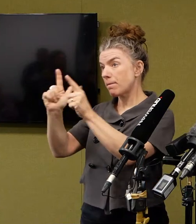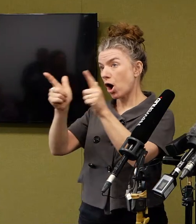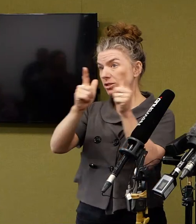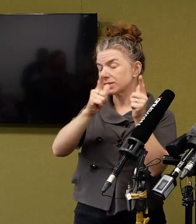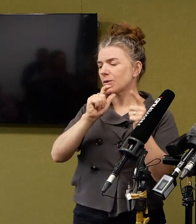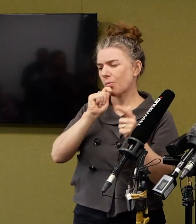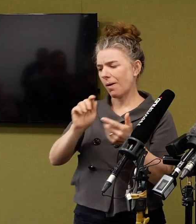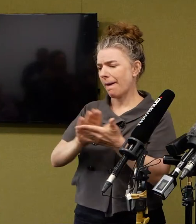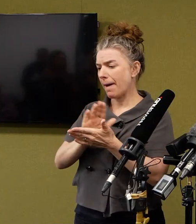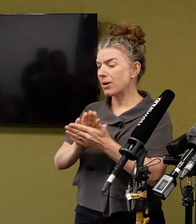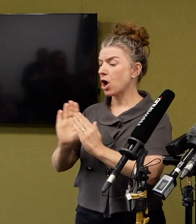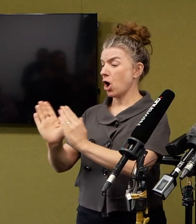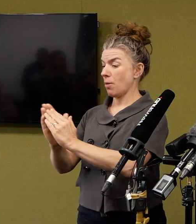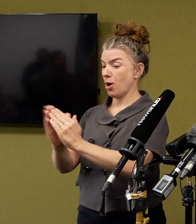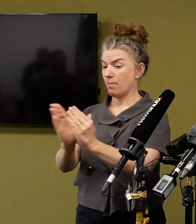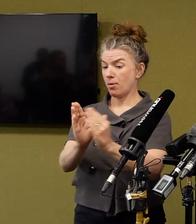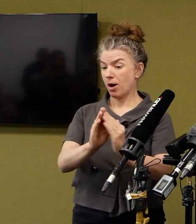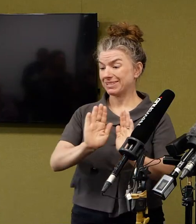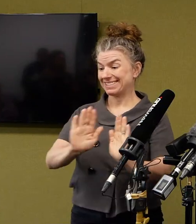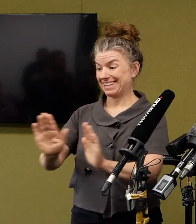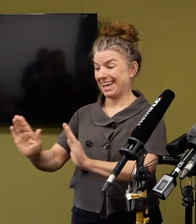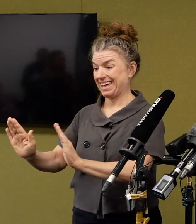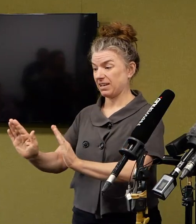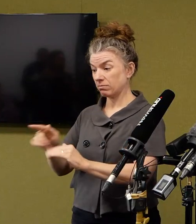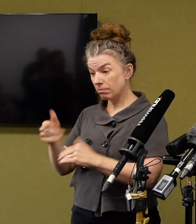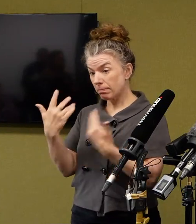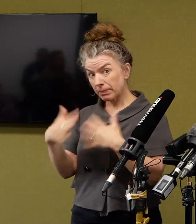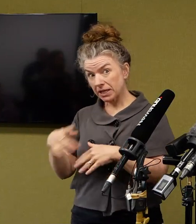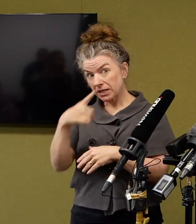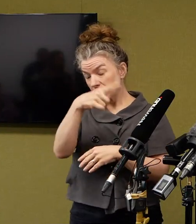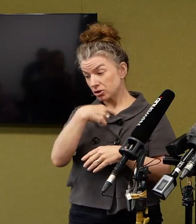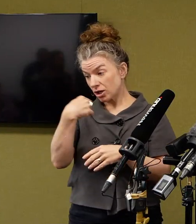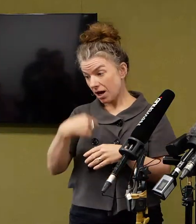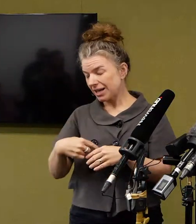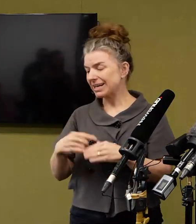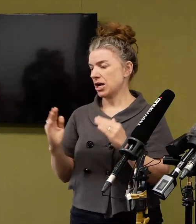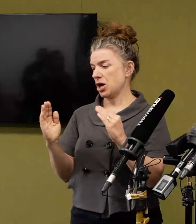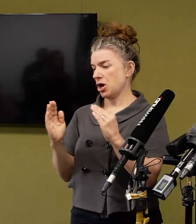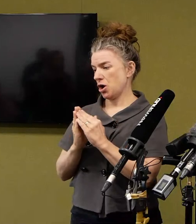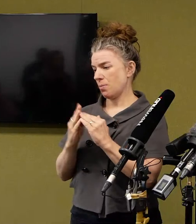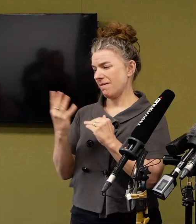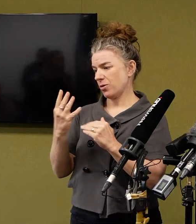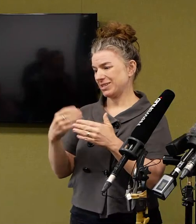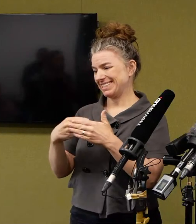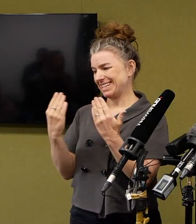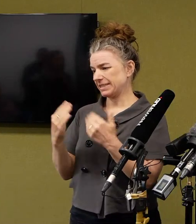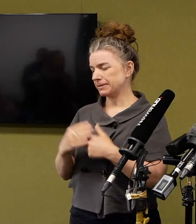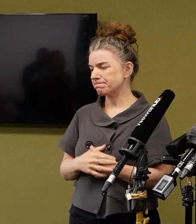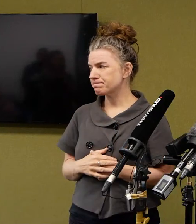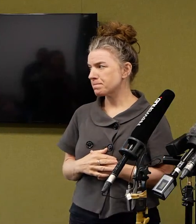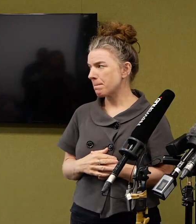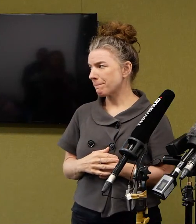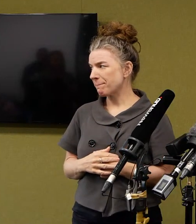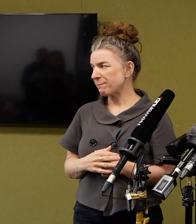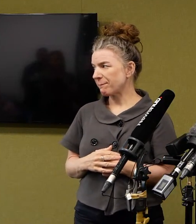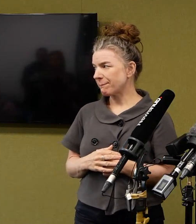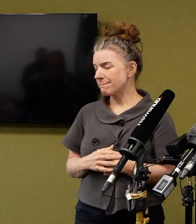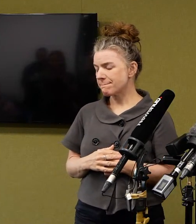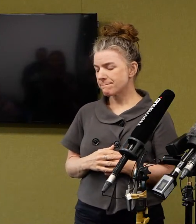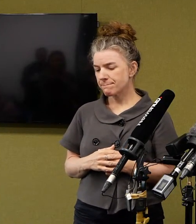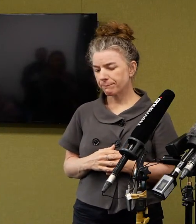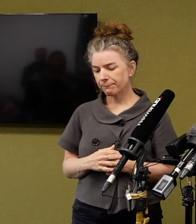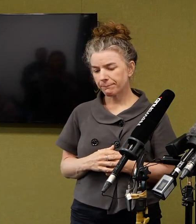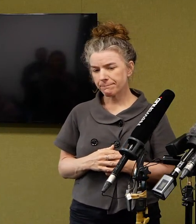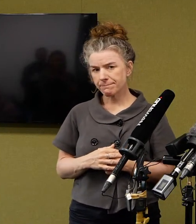supporting our overall effort in this regard. So I'm sure that that employer will be reconsidering the issue. How many Kiwi's have actually returned